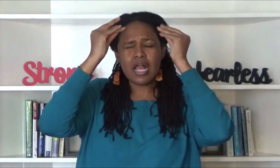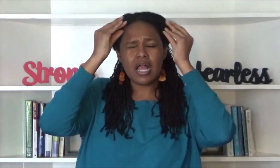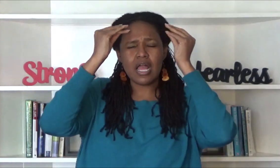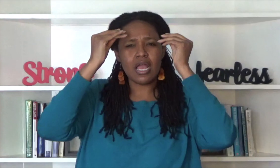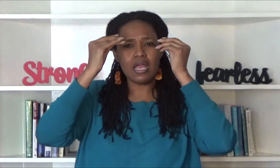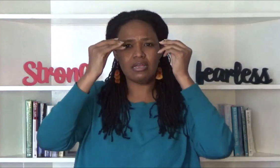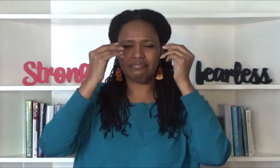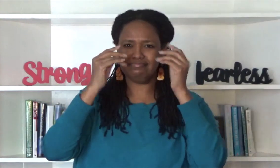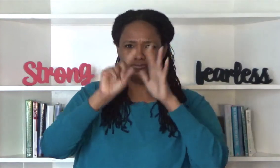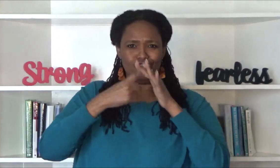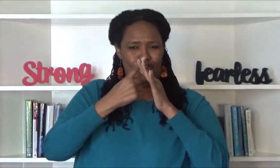cognitive functions